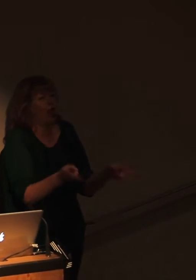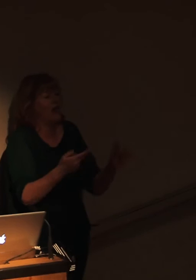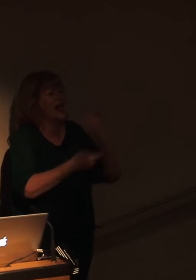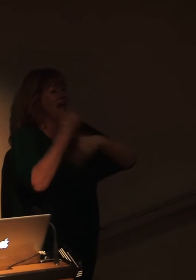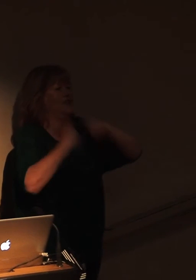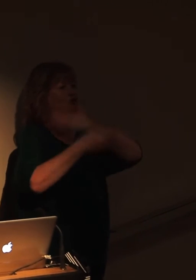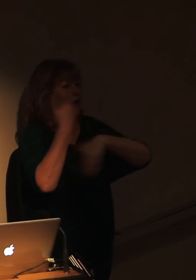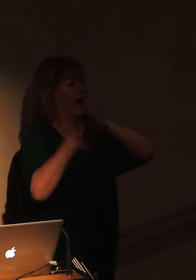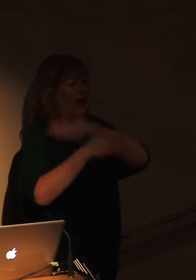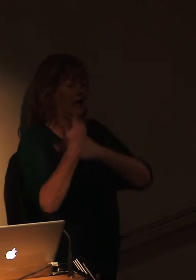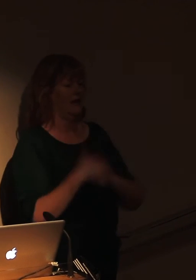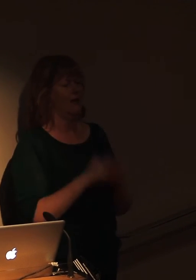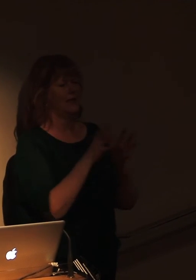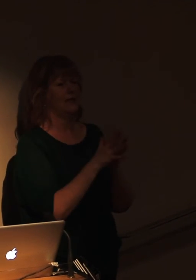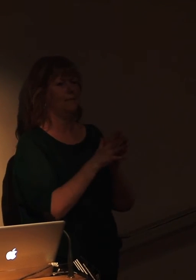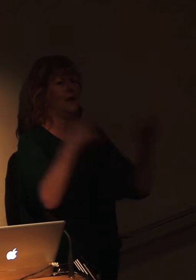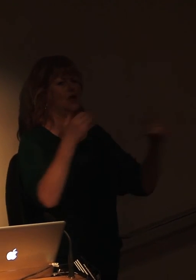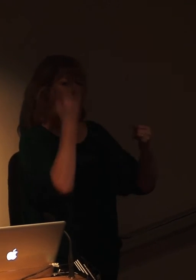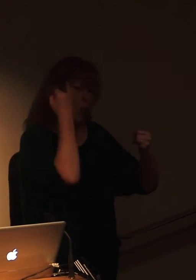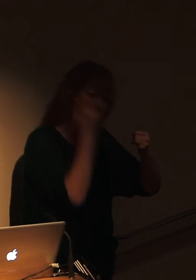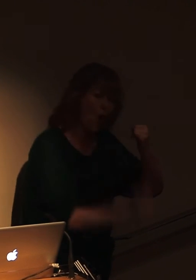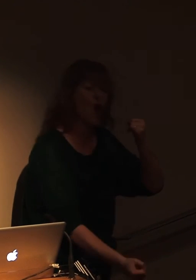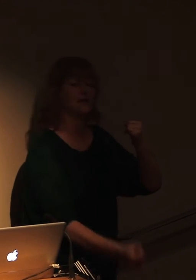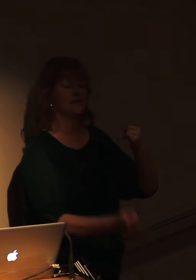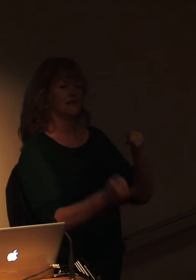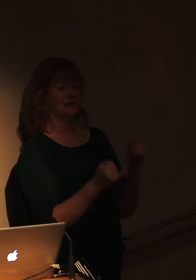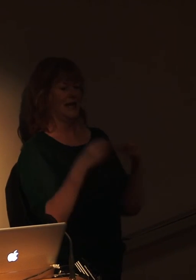one of the biggest natural history film making companies in the southern hemisphere.